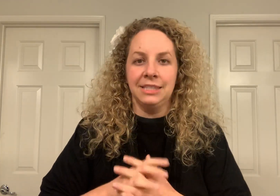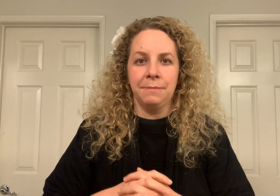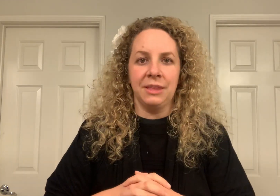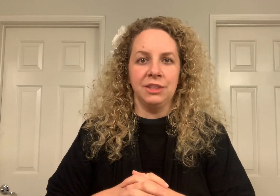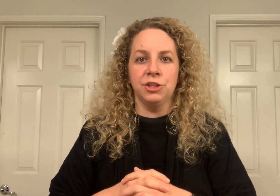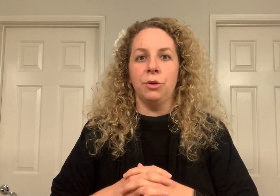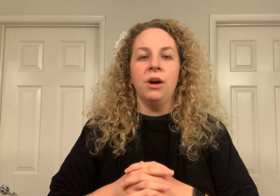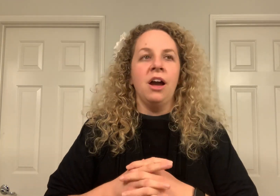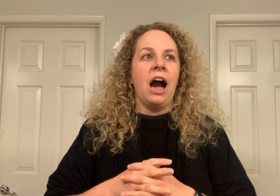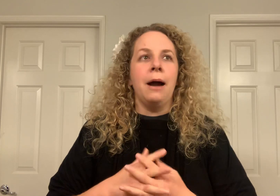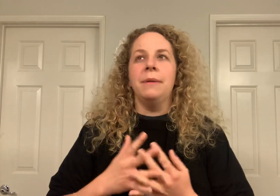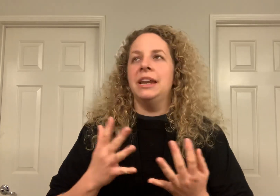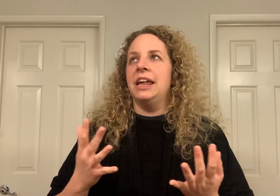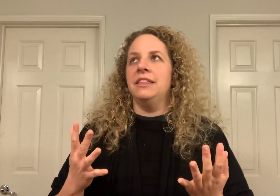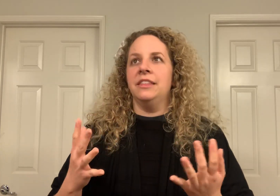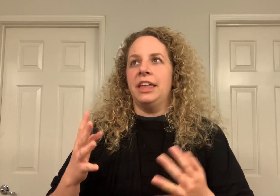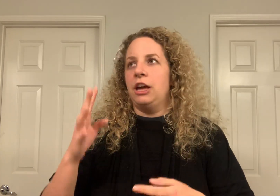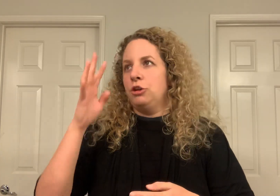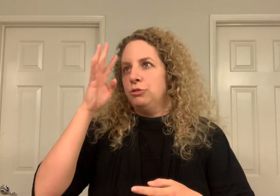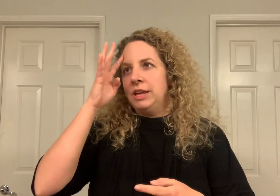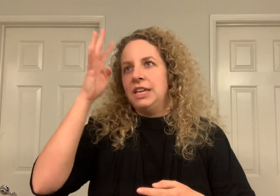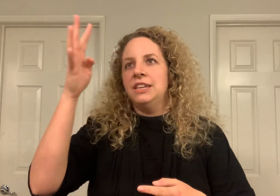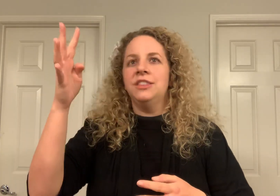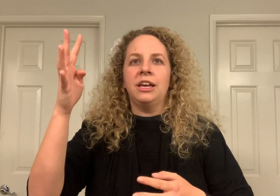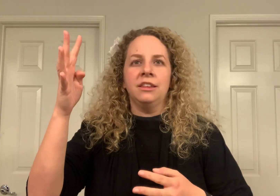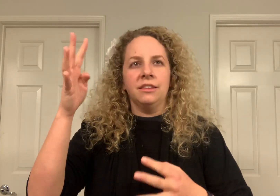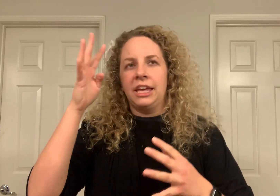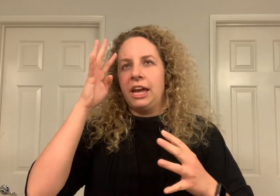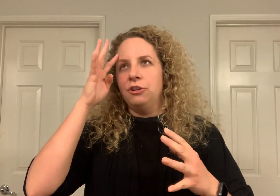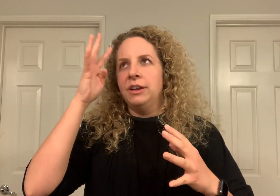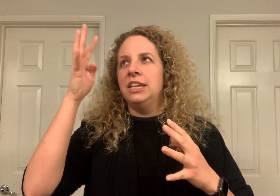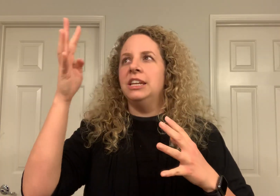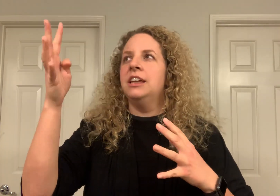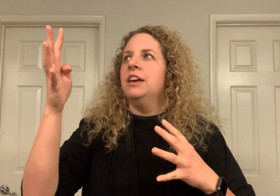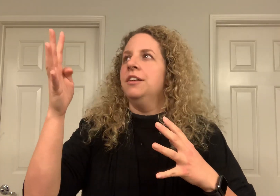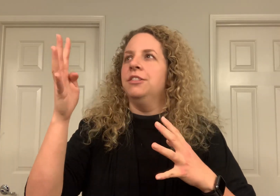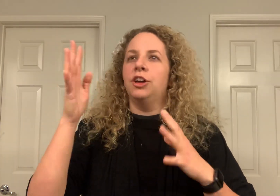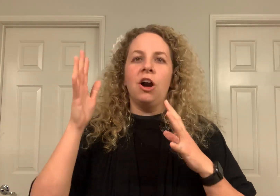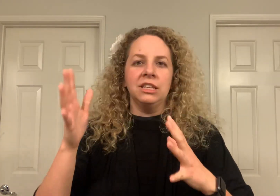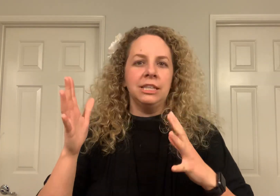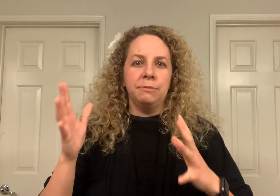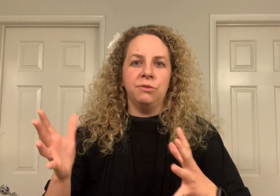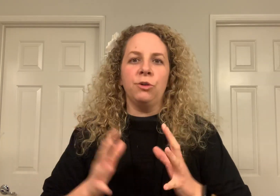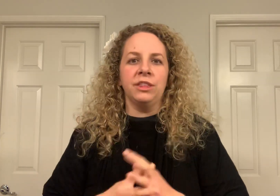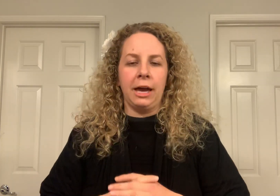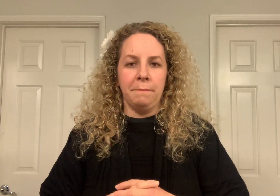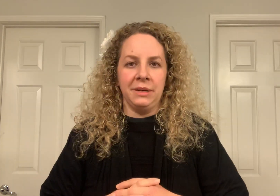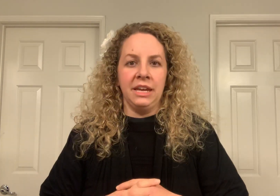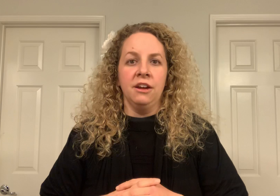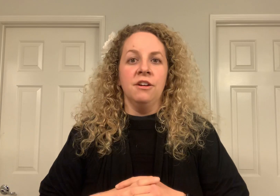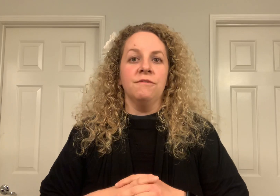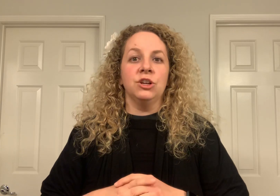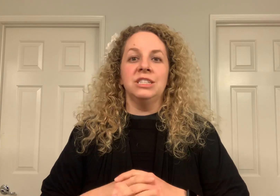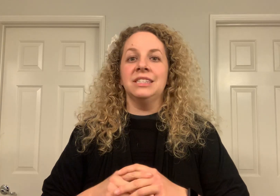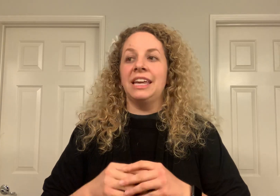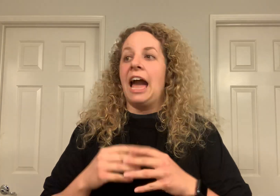something. So, um, and I like created the, like I created the concept for the company versus like